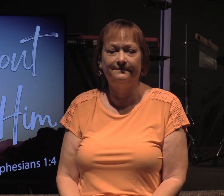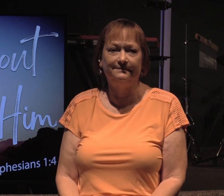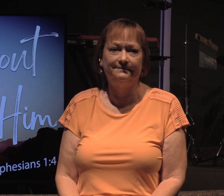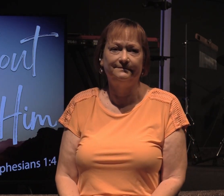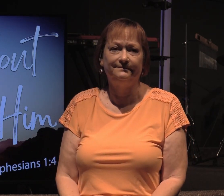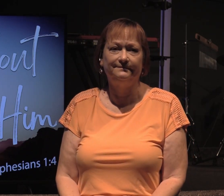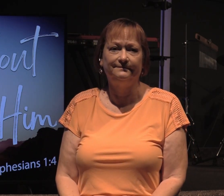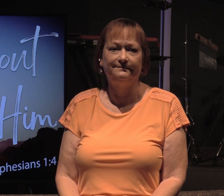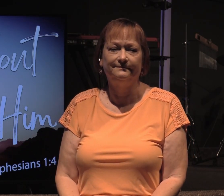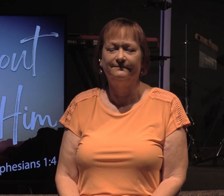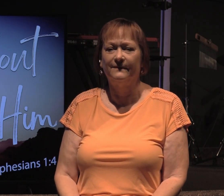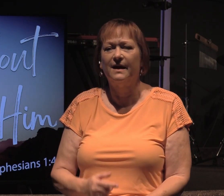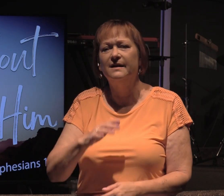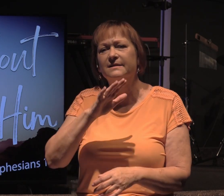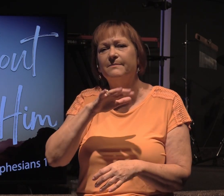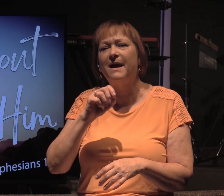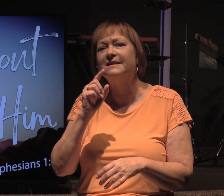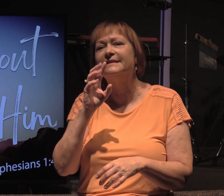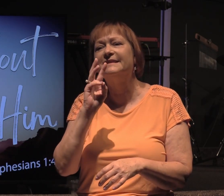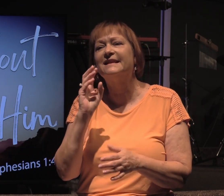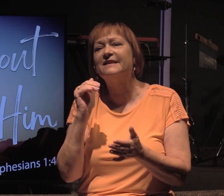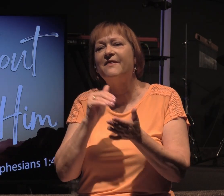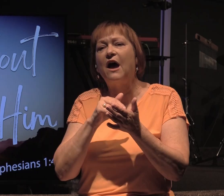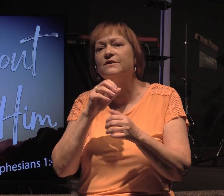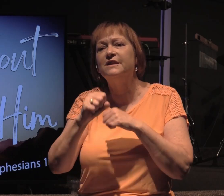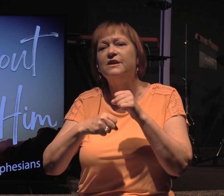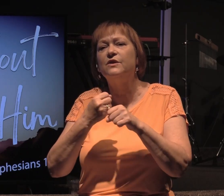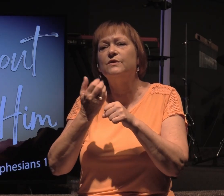that would be about 6,000 years ago.